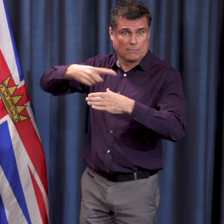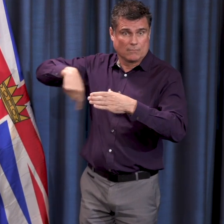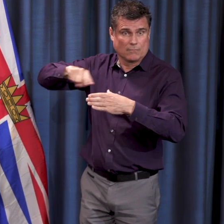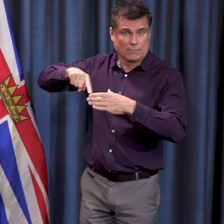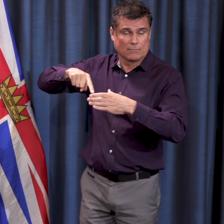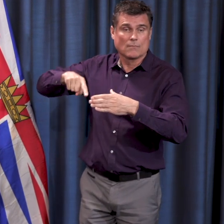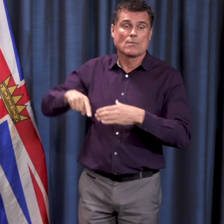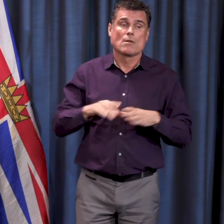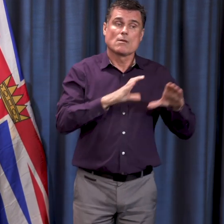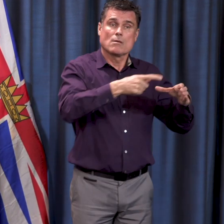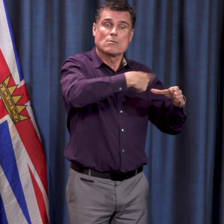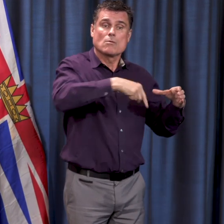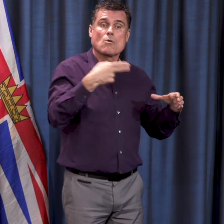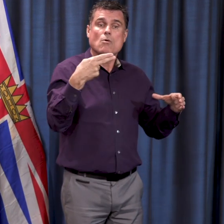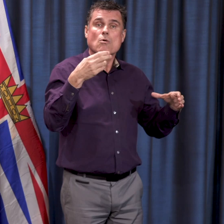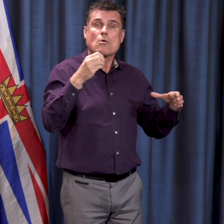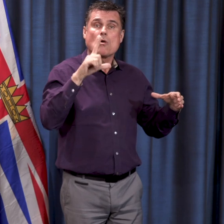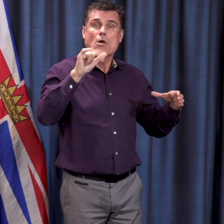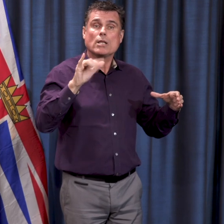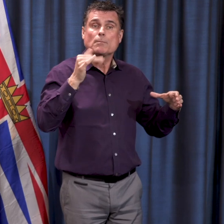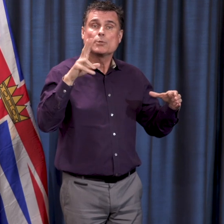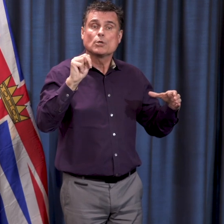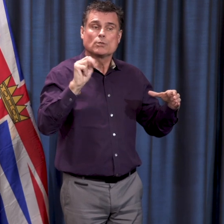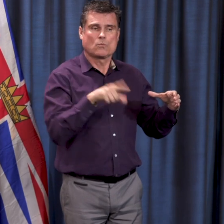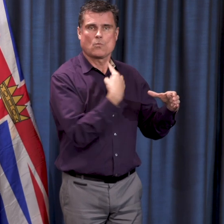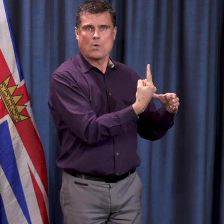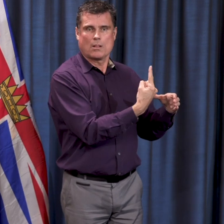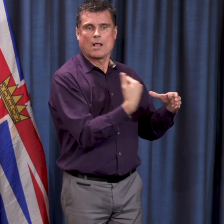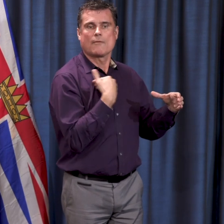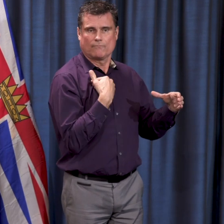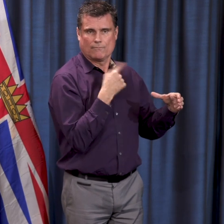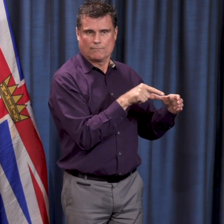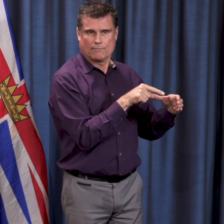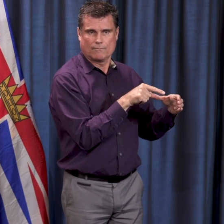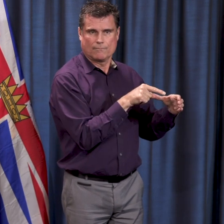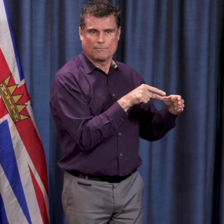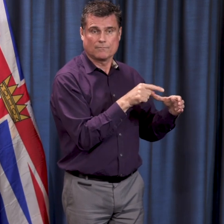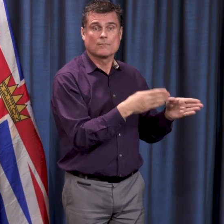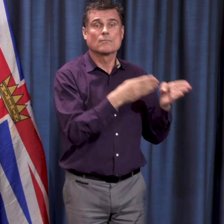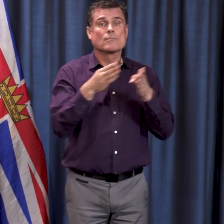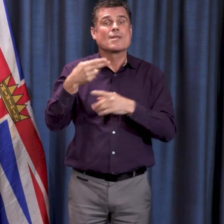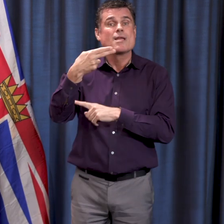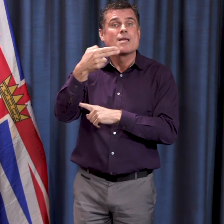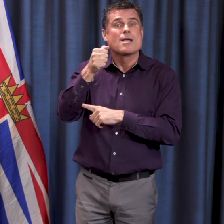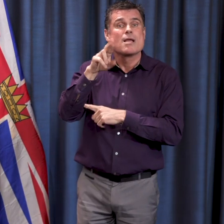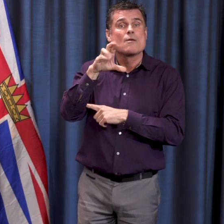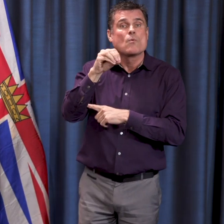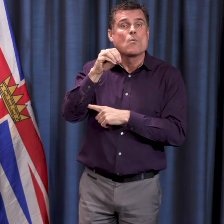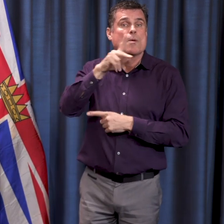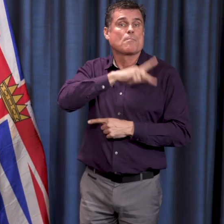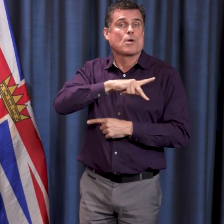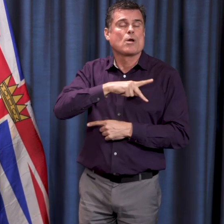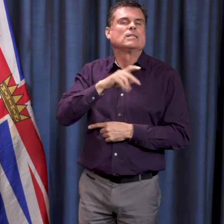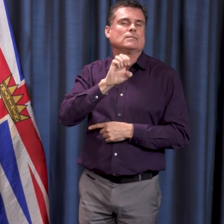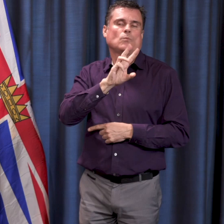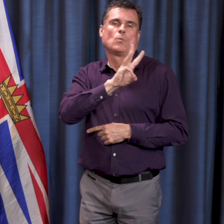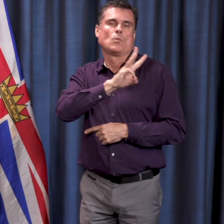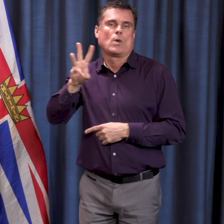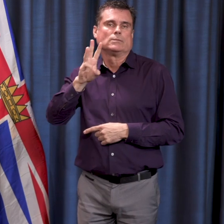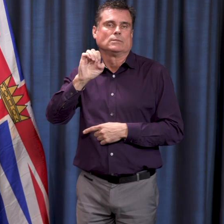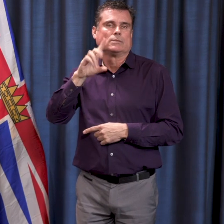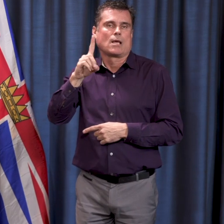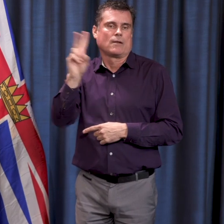We've had an increase as well at the Harrow Park Lodge, with 15 residents and 25 staff people testing positive